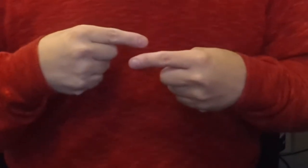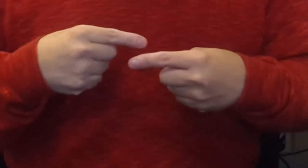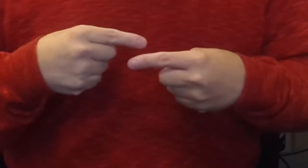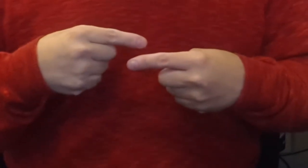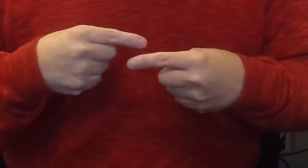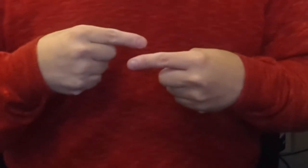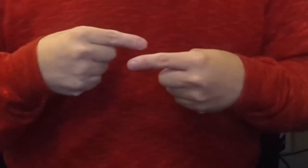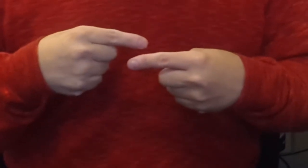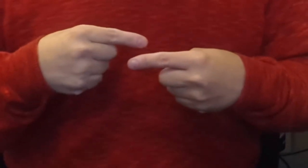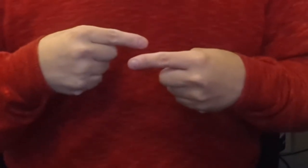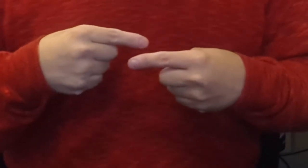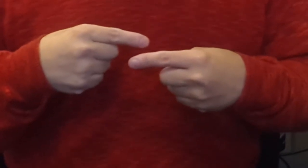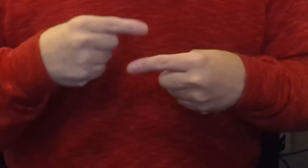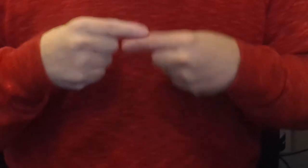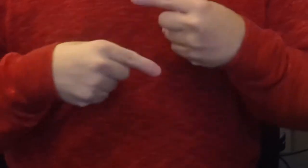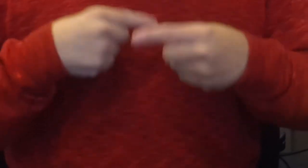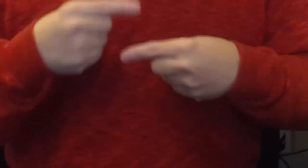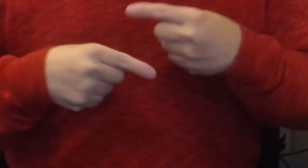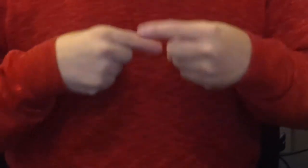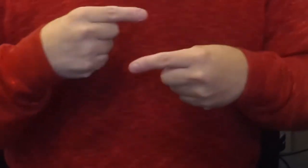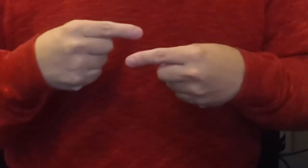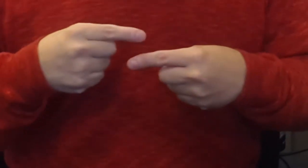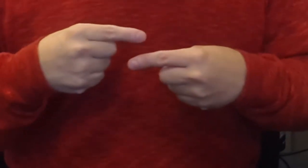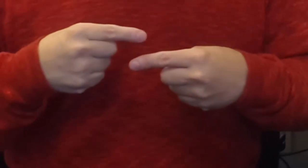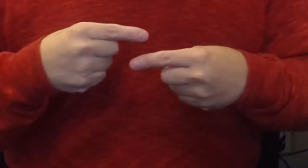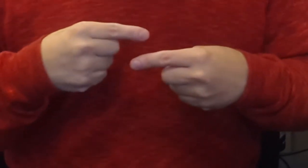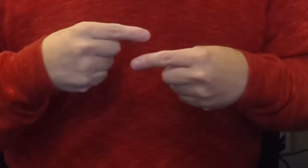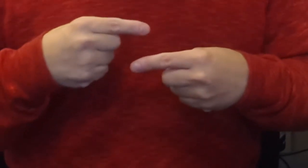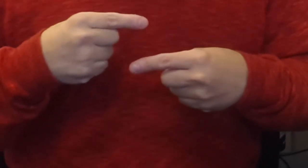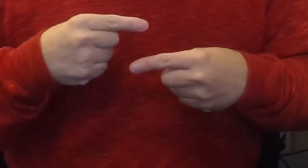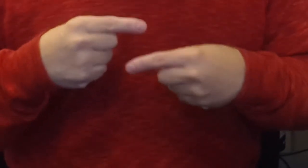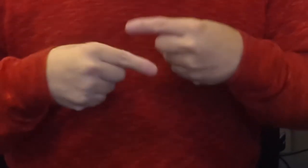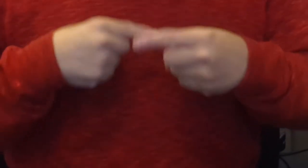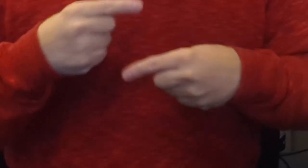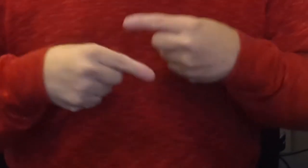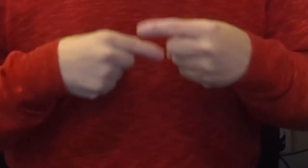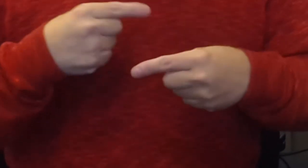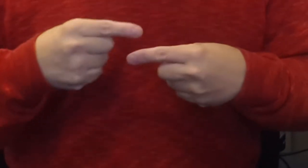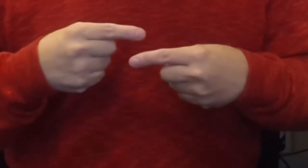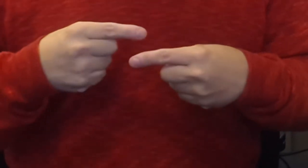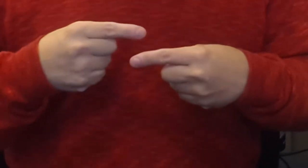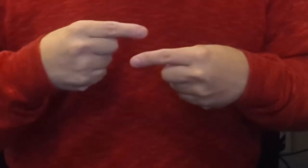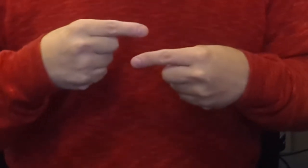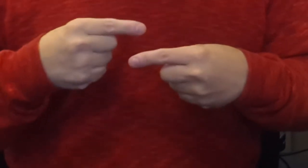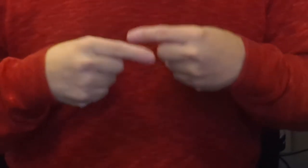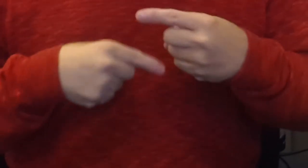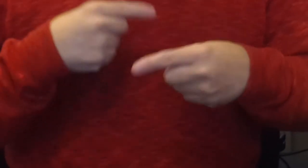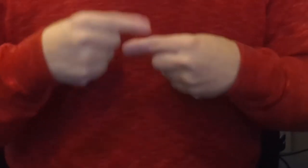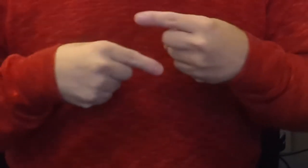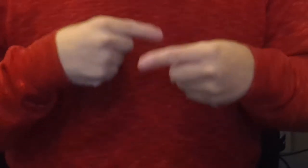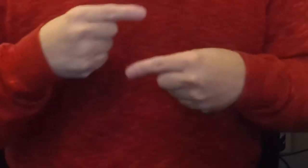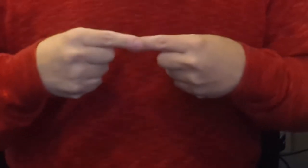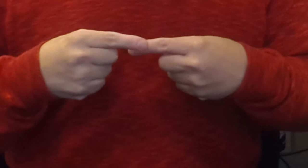Recommending. I'd recommend seeing. I'd recommend eating. I'd recommend going.